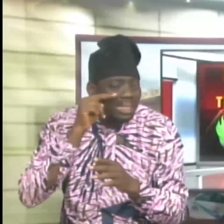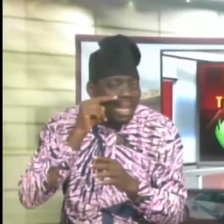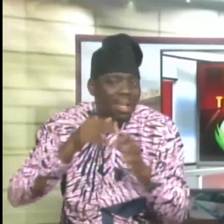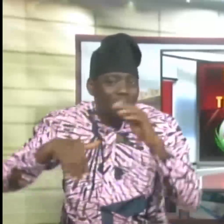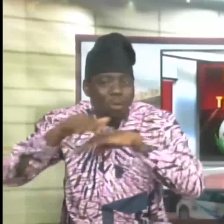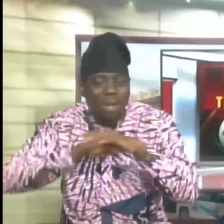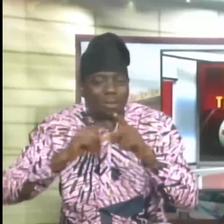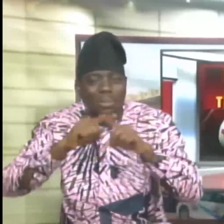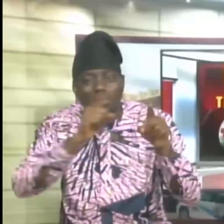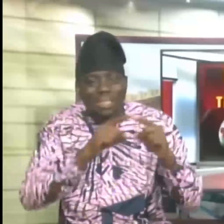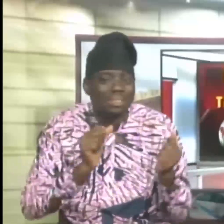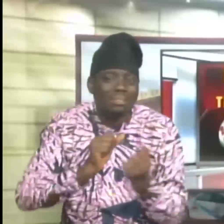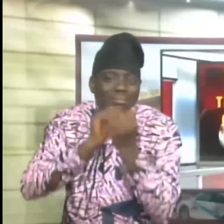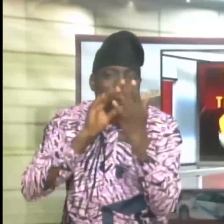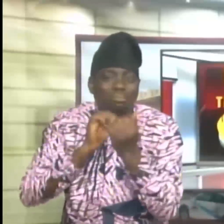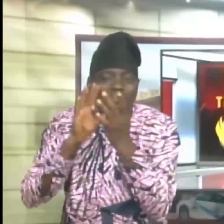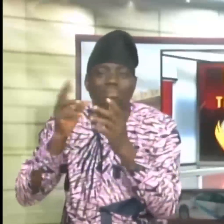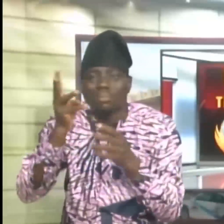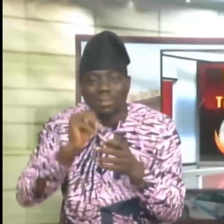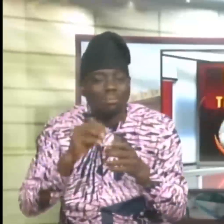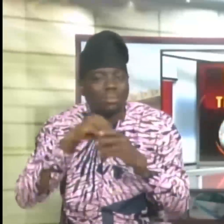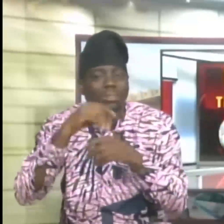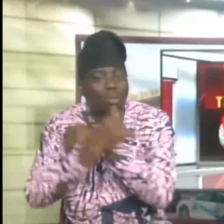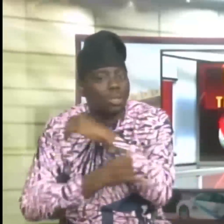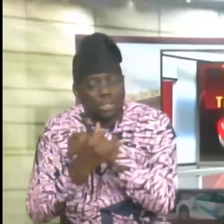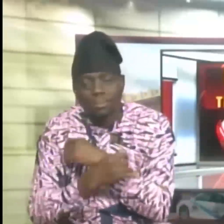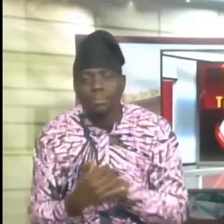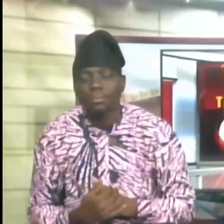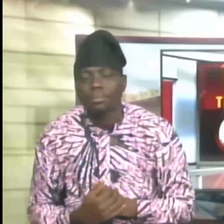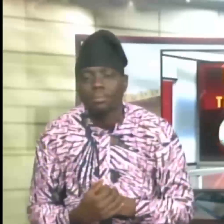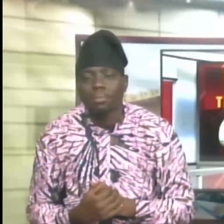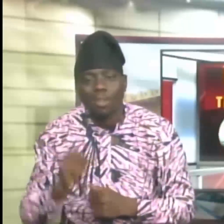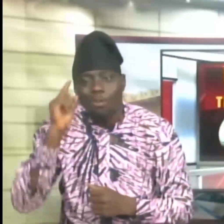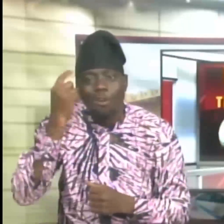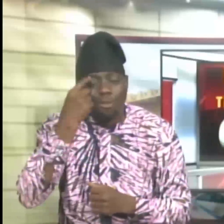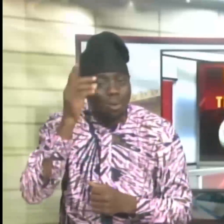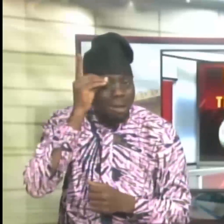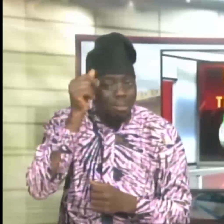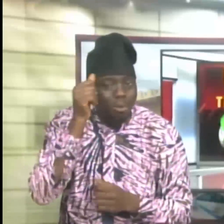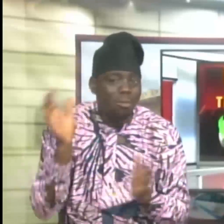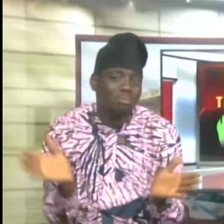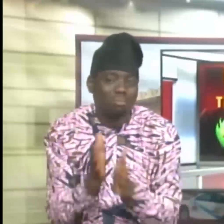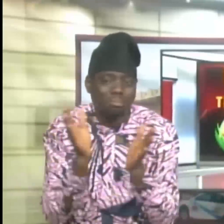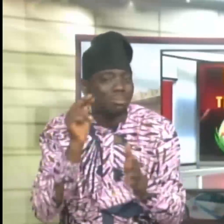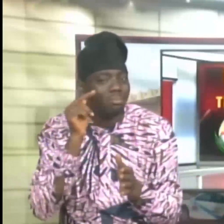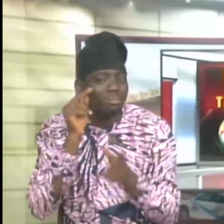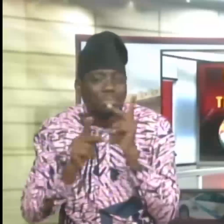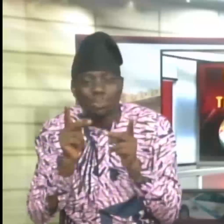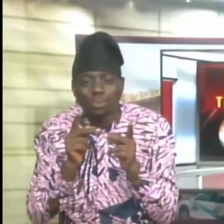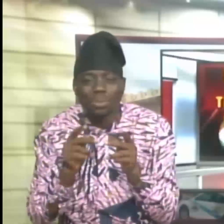the various challenges currently facing the country. Governor Dapu Abiadu urged Nigerians, especially the well-meaning to help